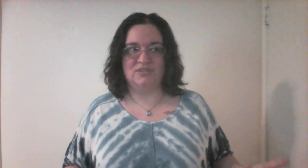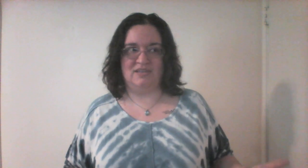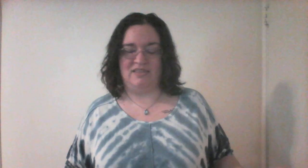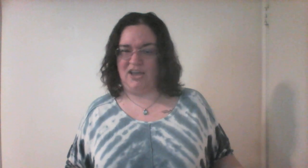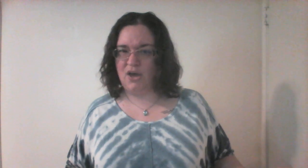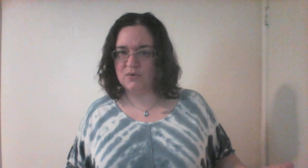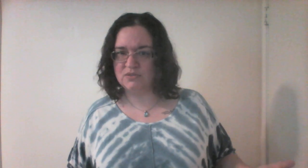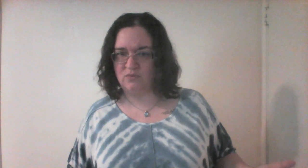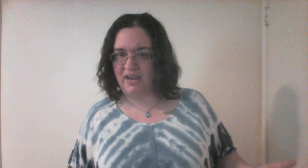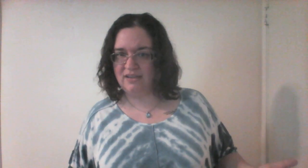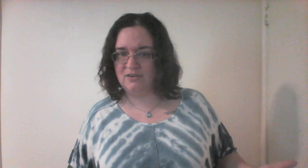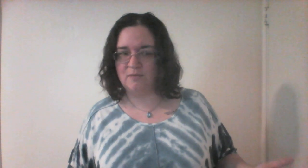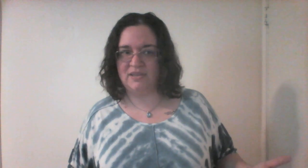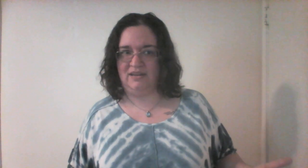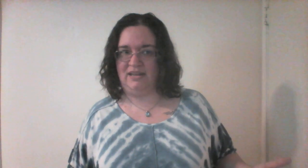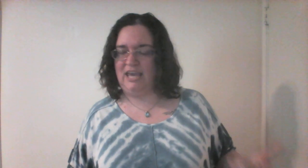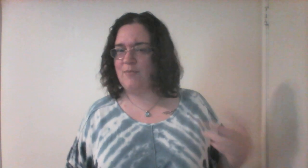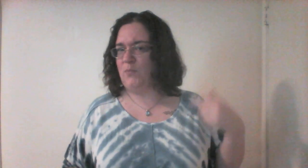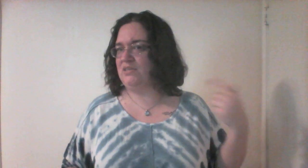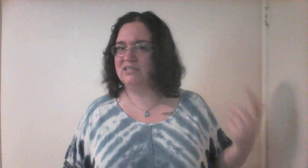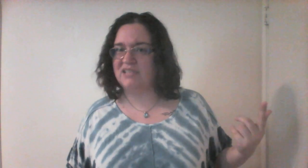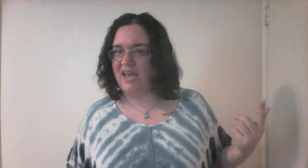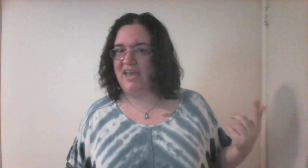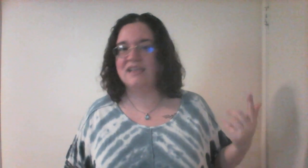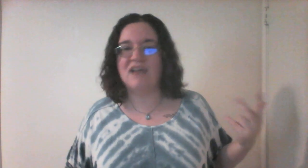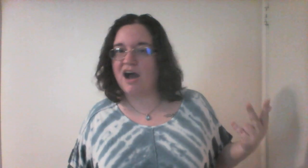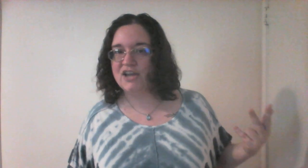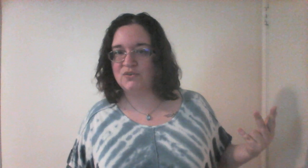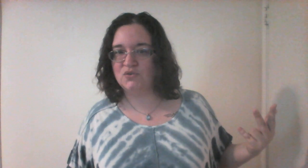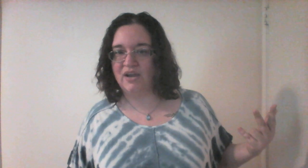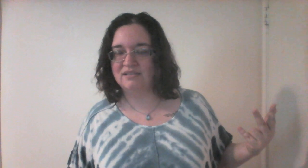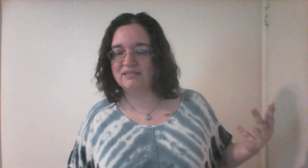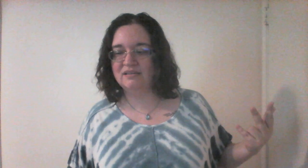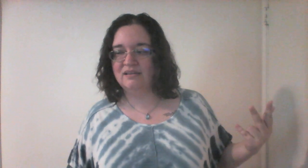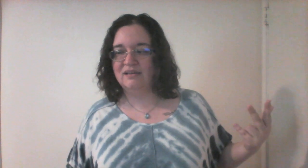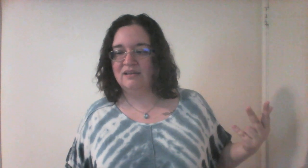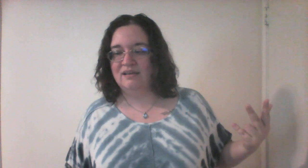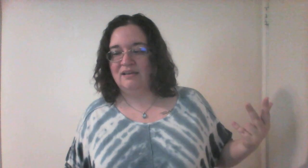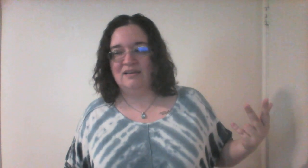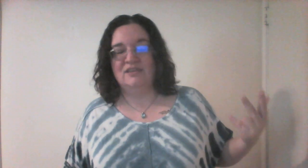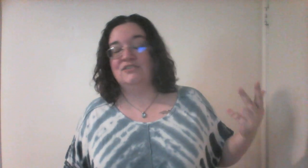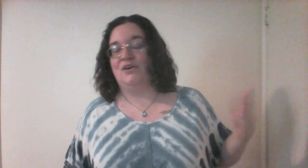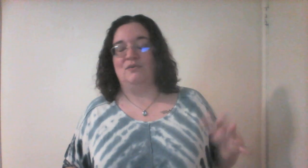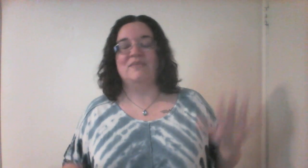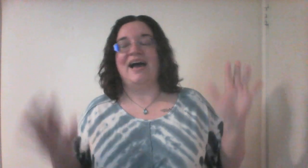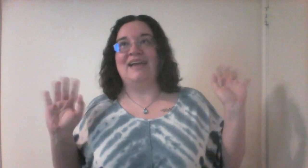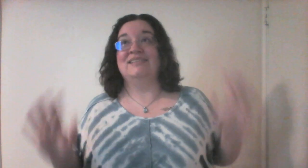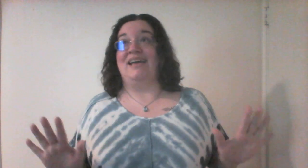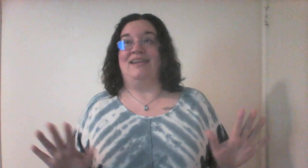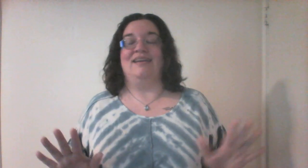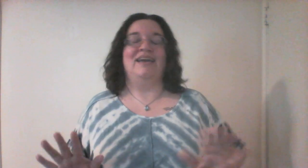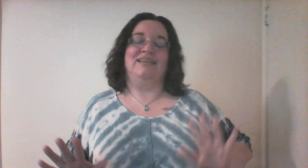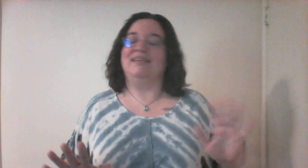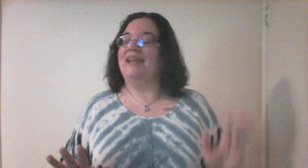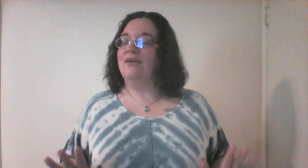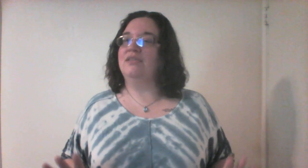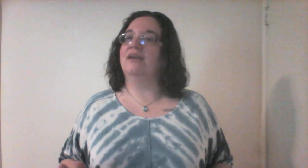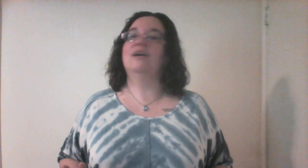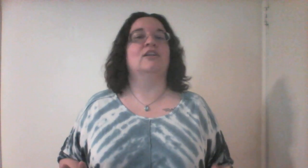thing that goes, right? Your ability to keep up with the slang and the hot new trends. So, I decided I need to get out there and